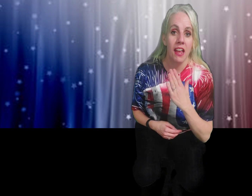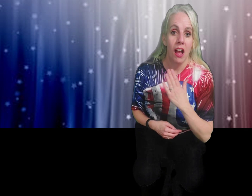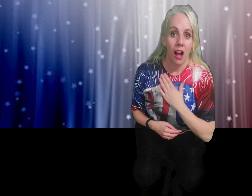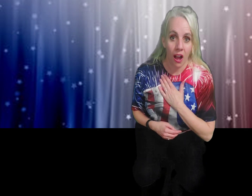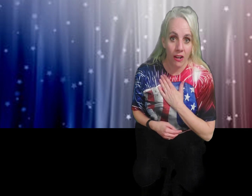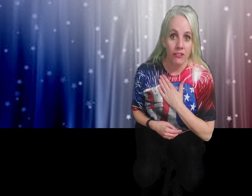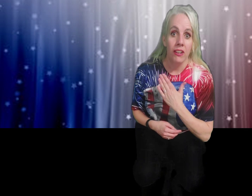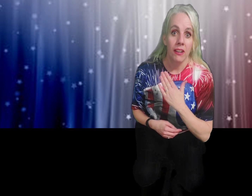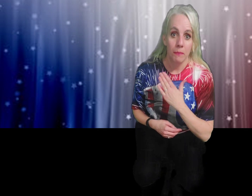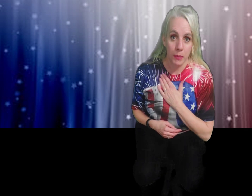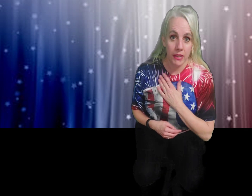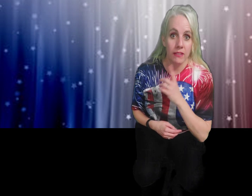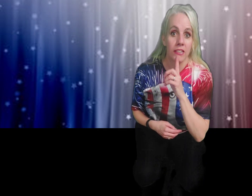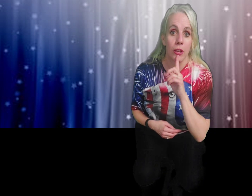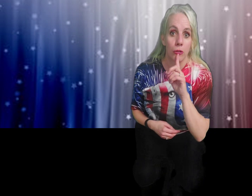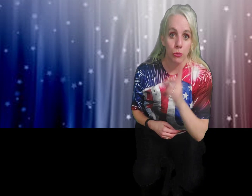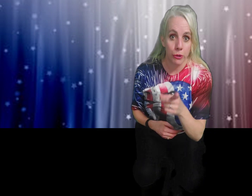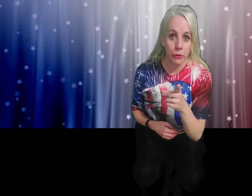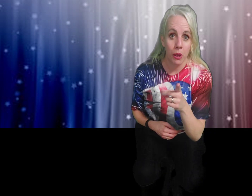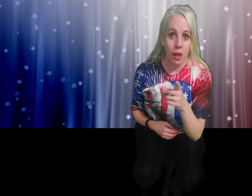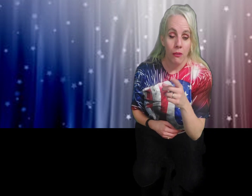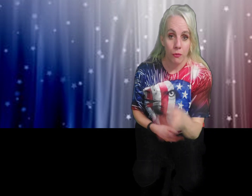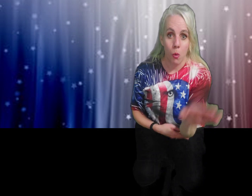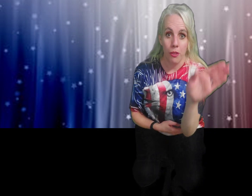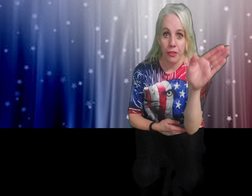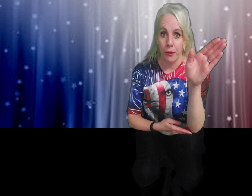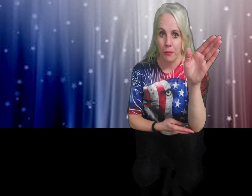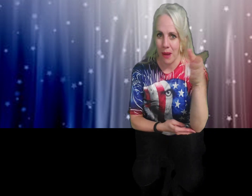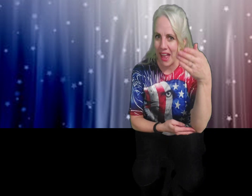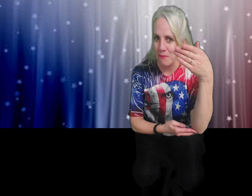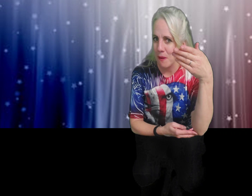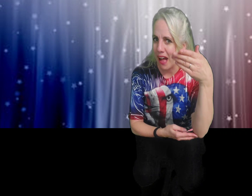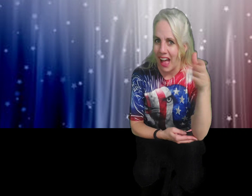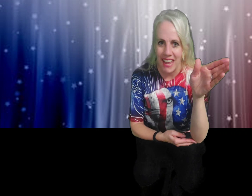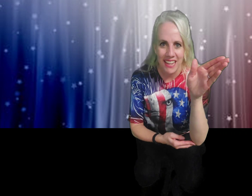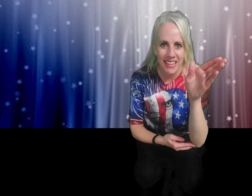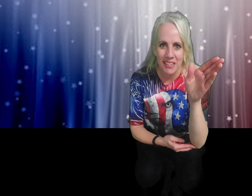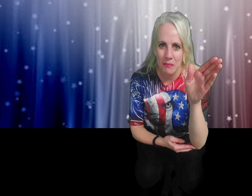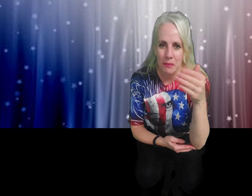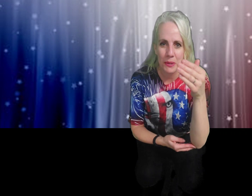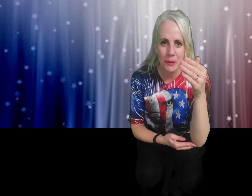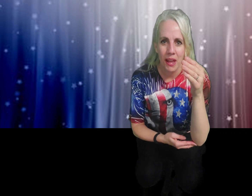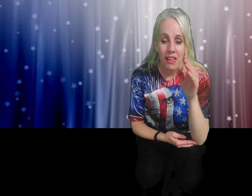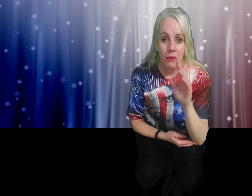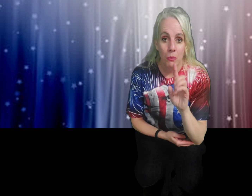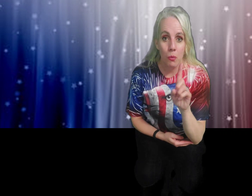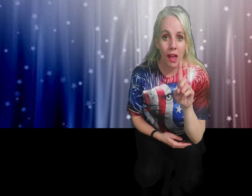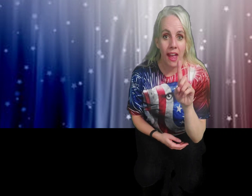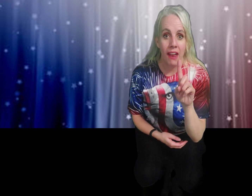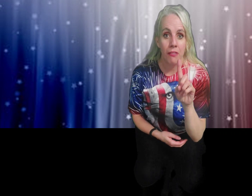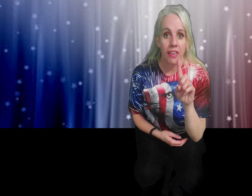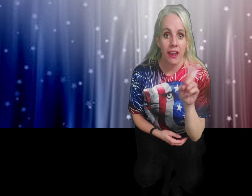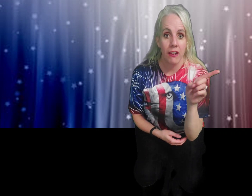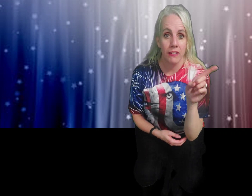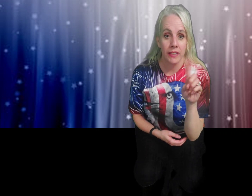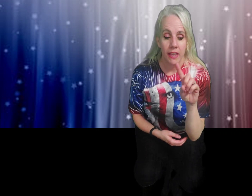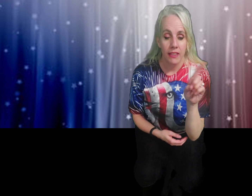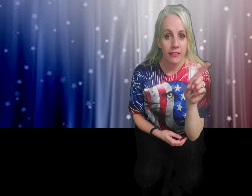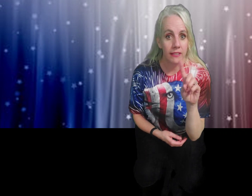heart beats true. For the red, white, and blue. Where there's... This